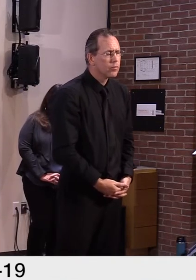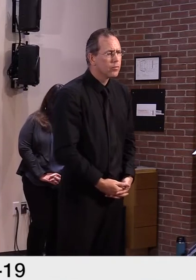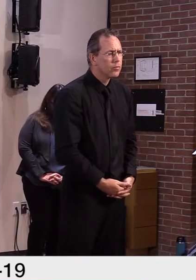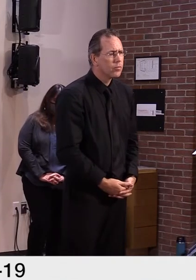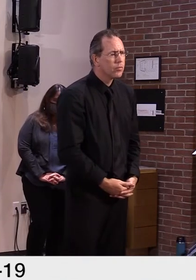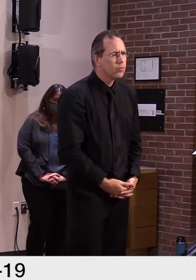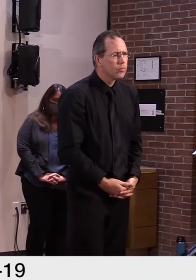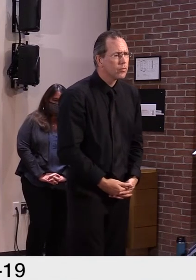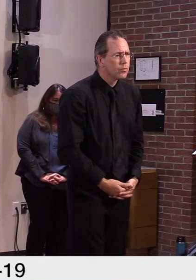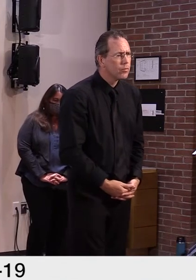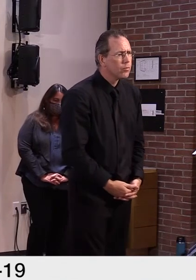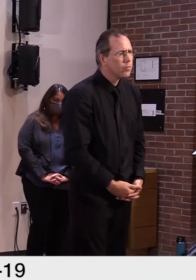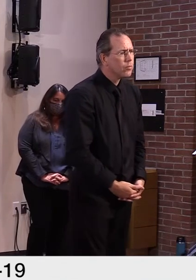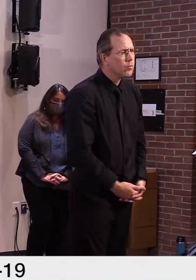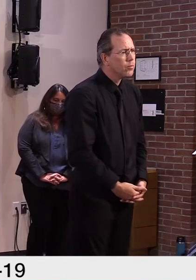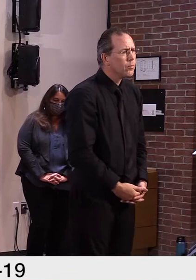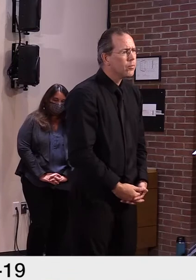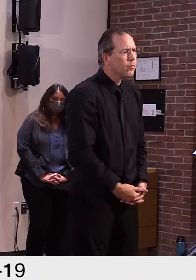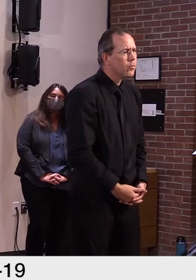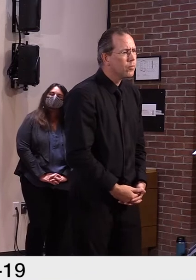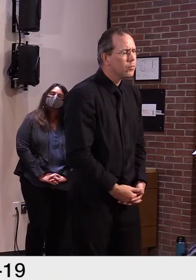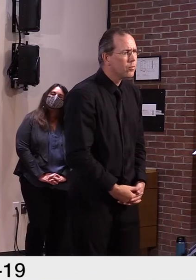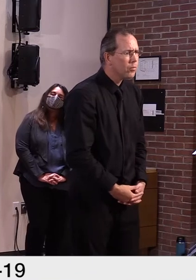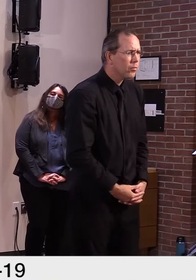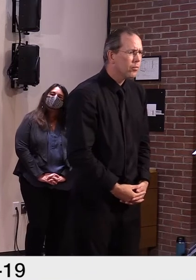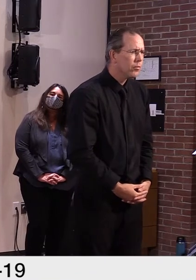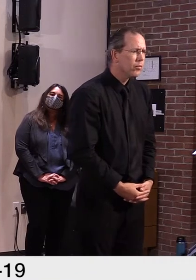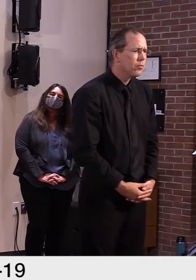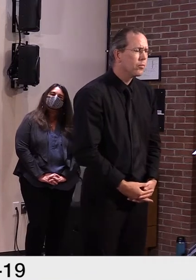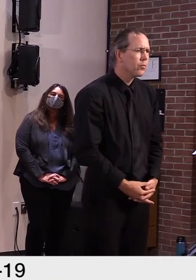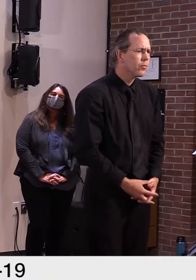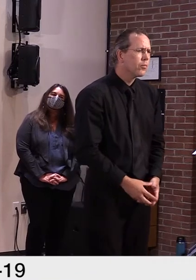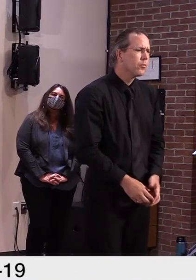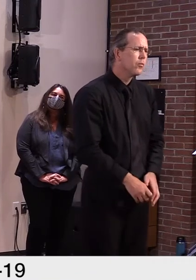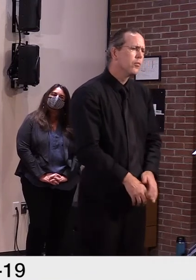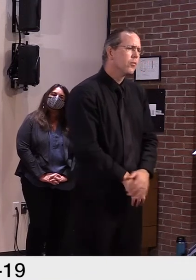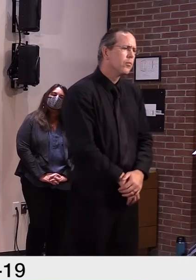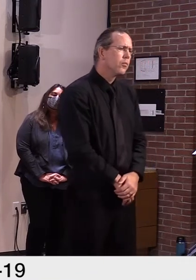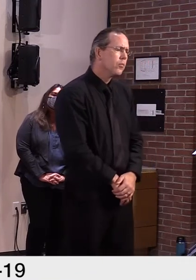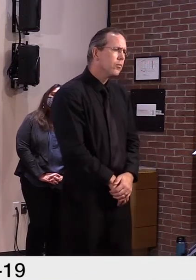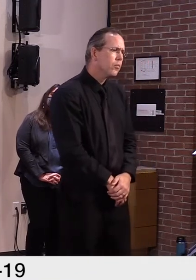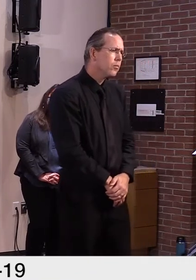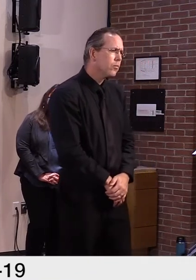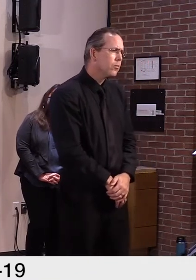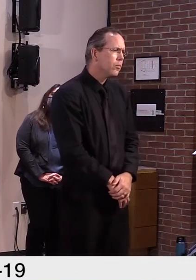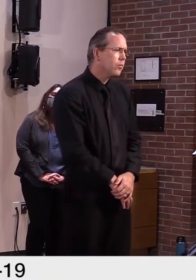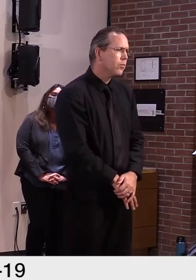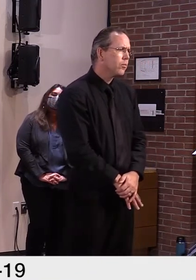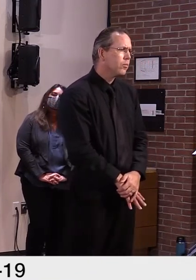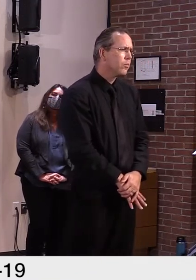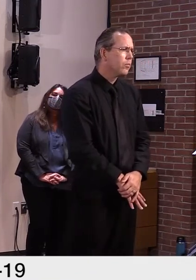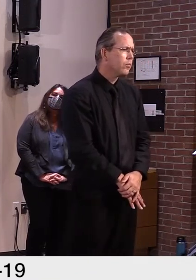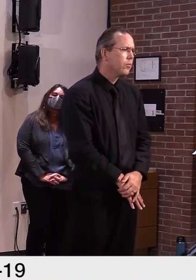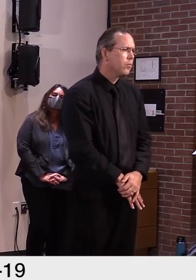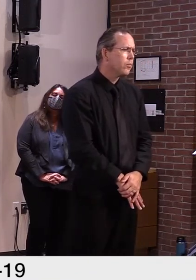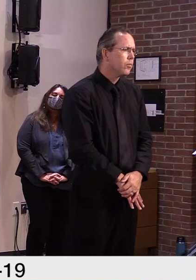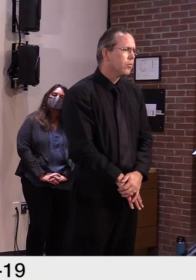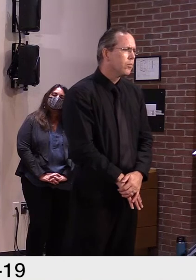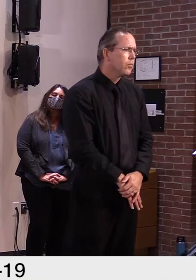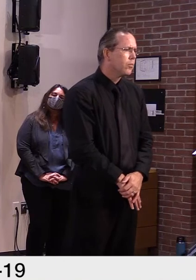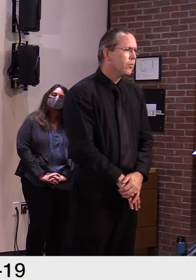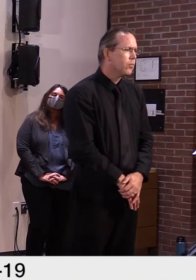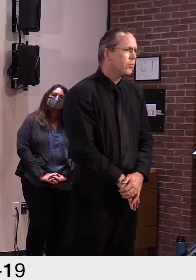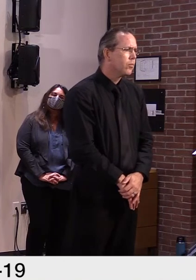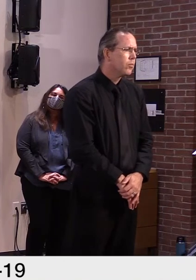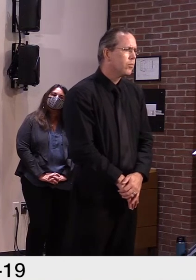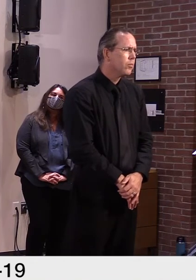anything during the conduct of the school day, whether it be spacing or masks or politics, things of